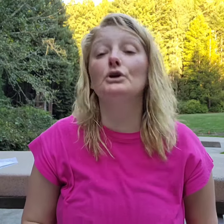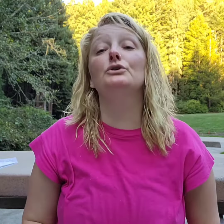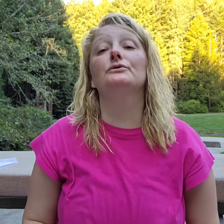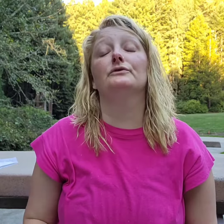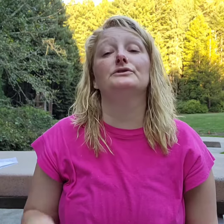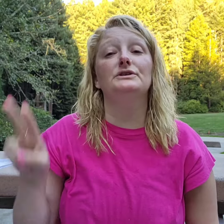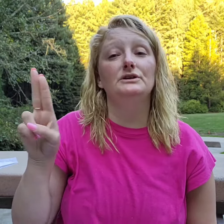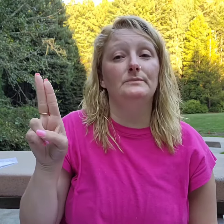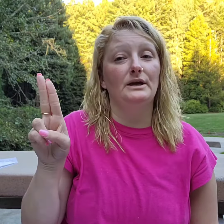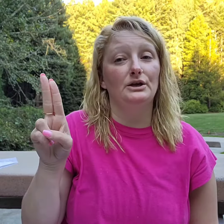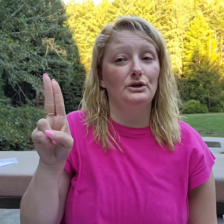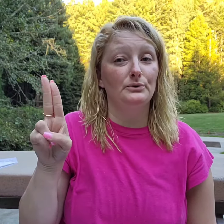University, you make a U.